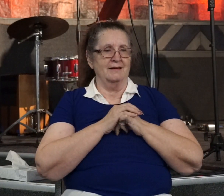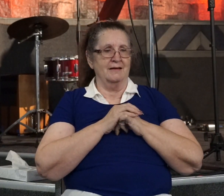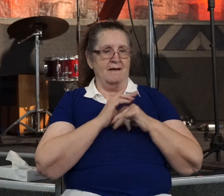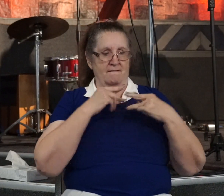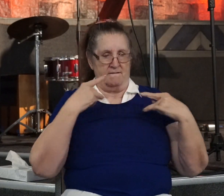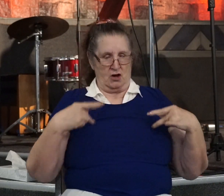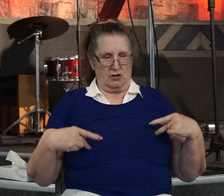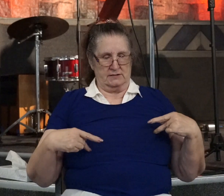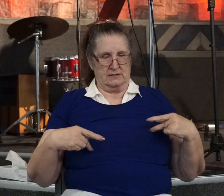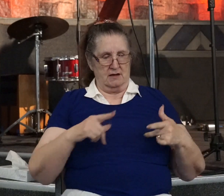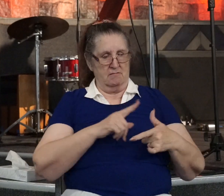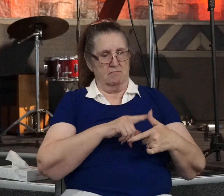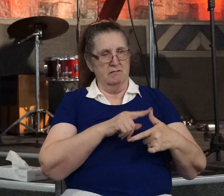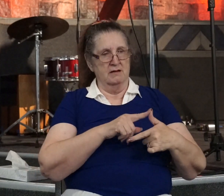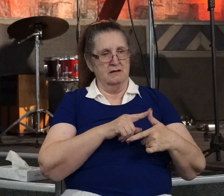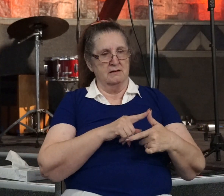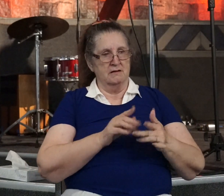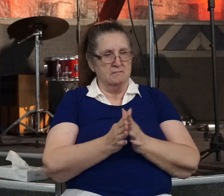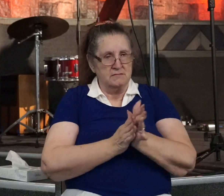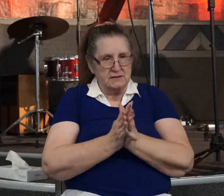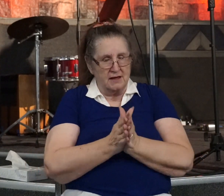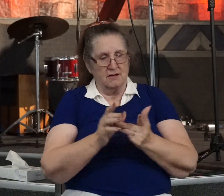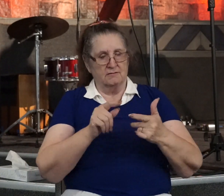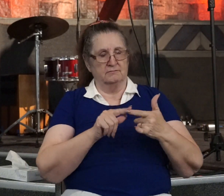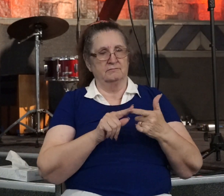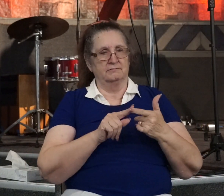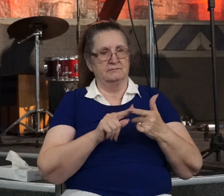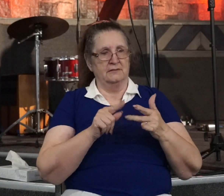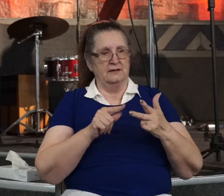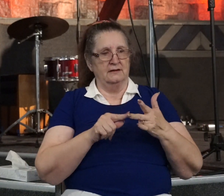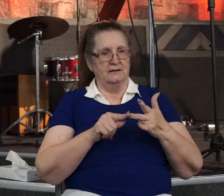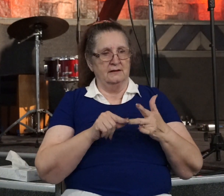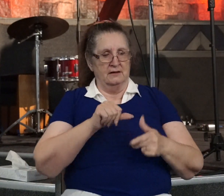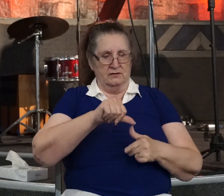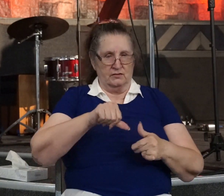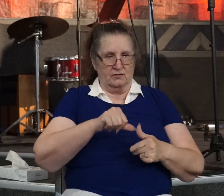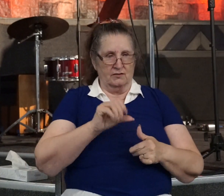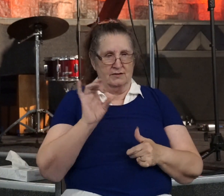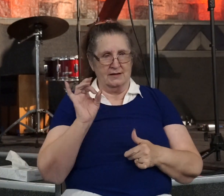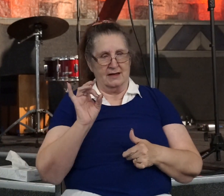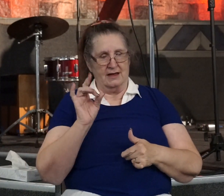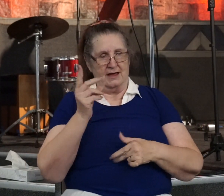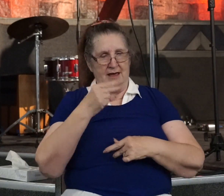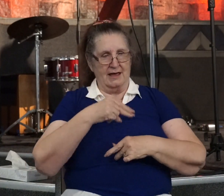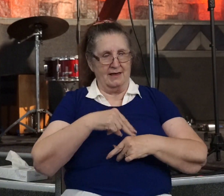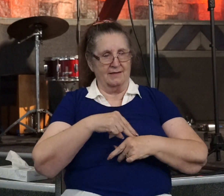He was full of zeal. He was circumcised the eighth day of the tribe of Benjamin.